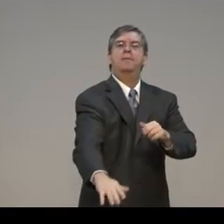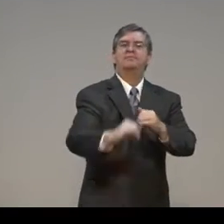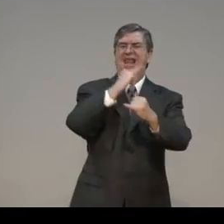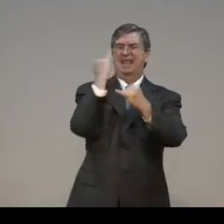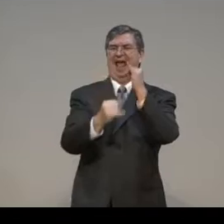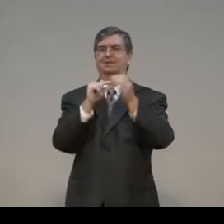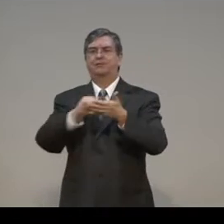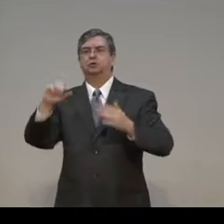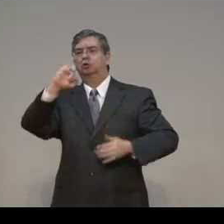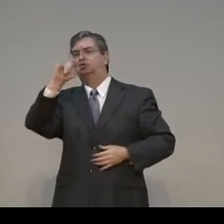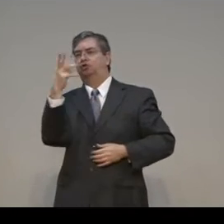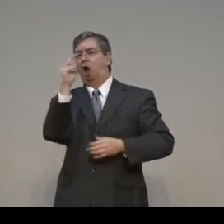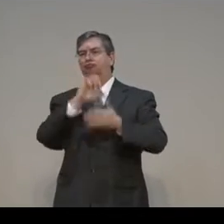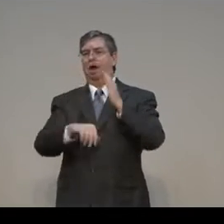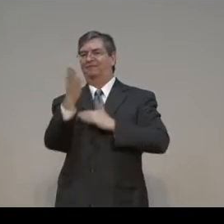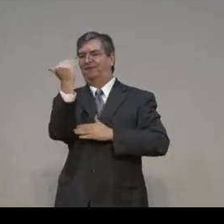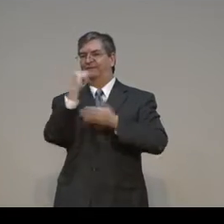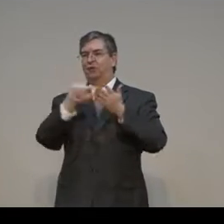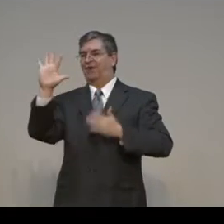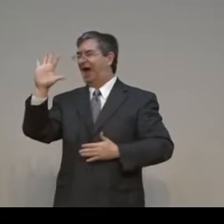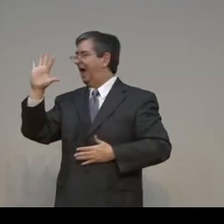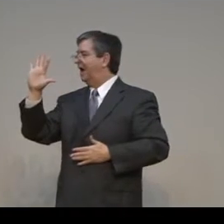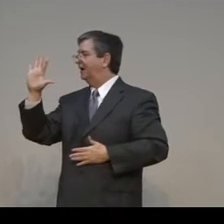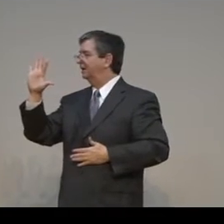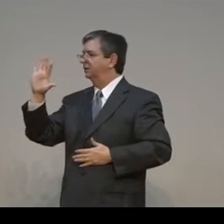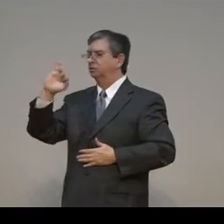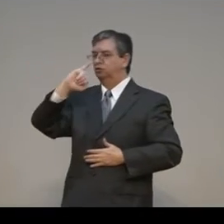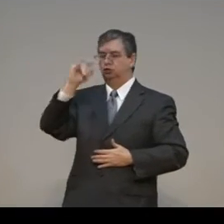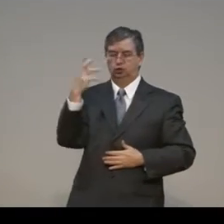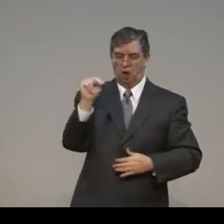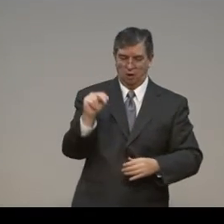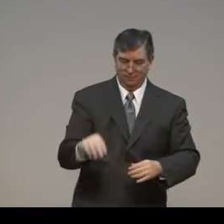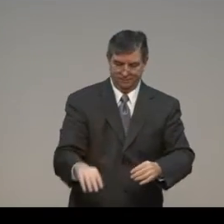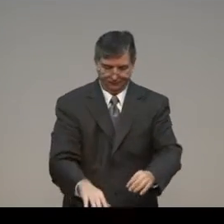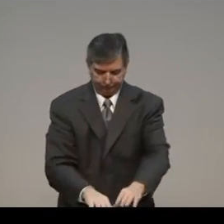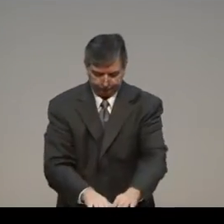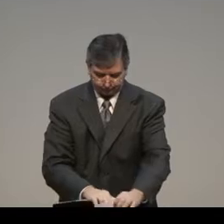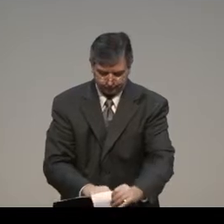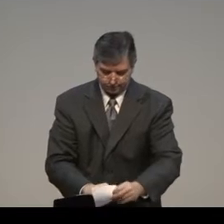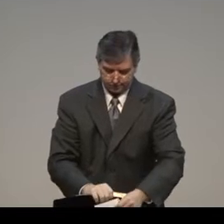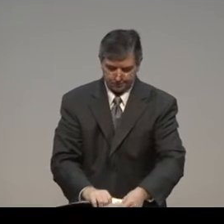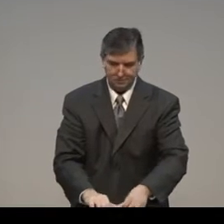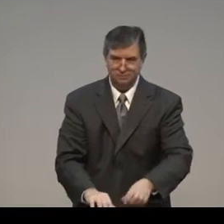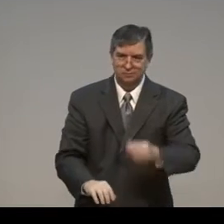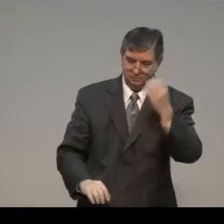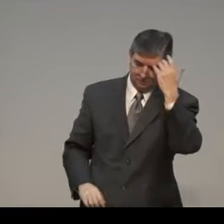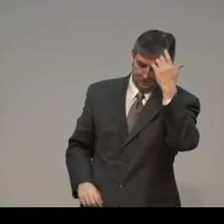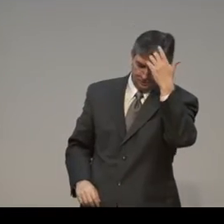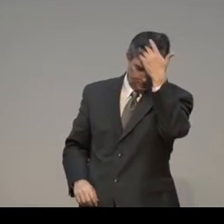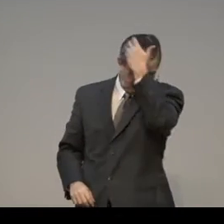And through Him we're saved. And the last scripture we're going to look at today is John chapter